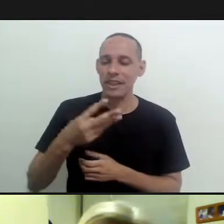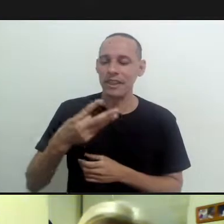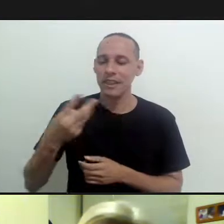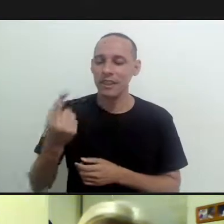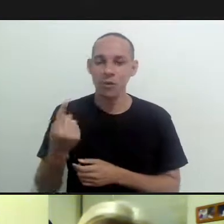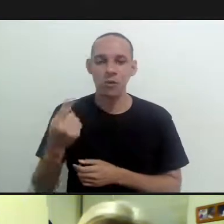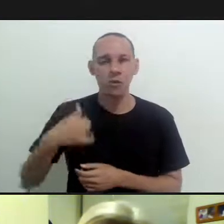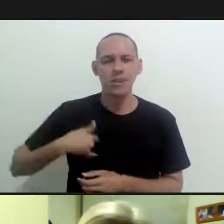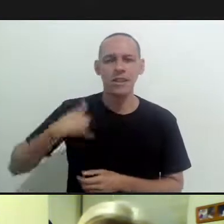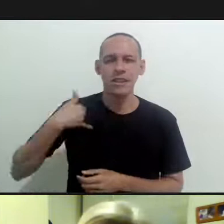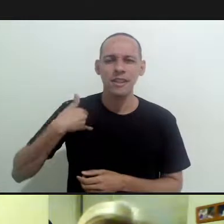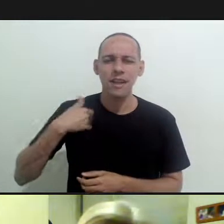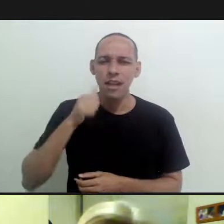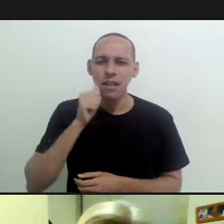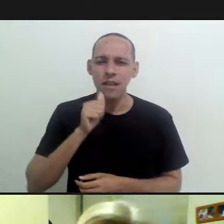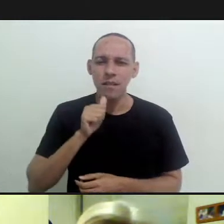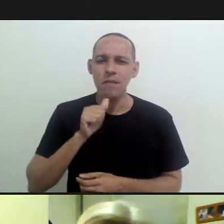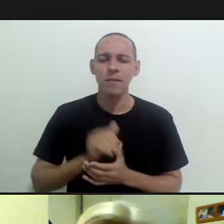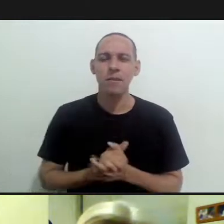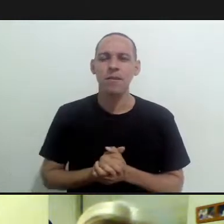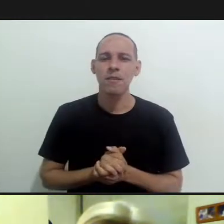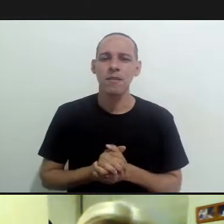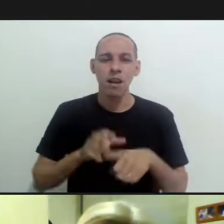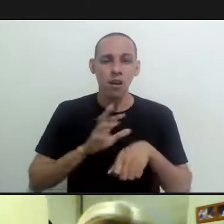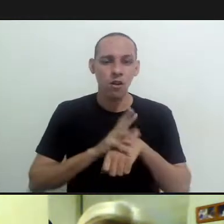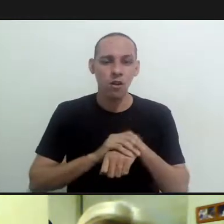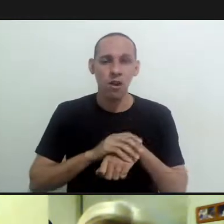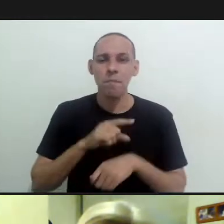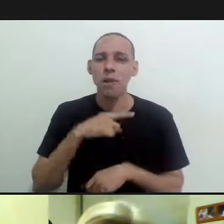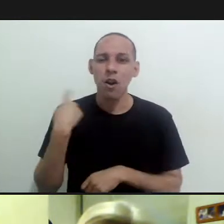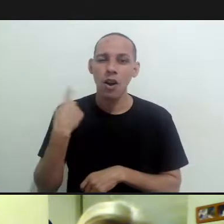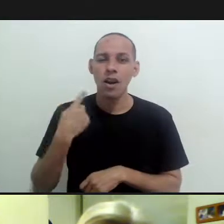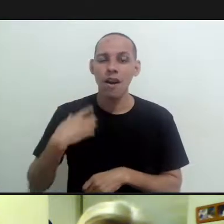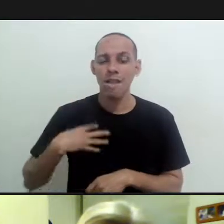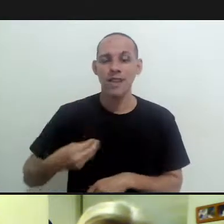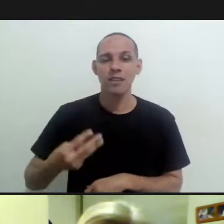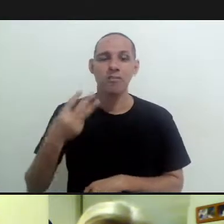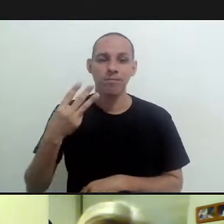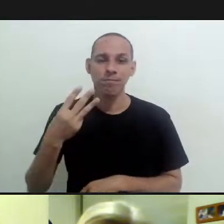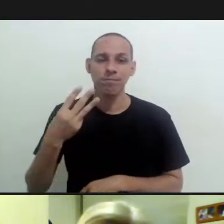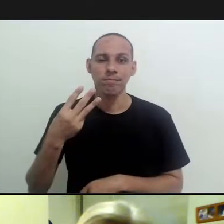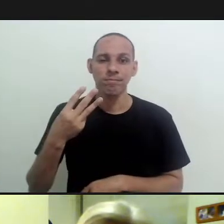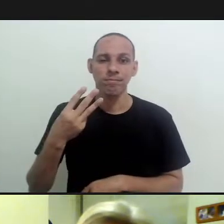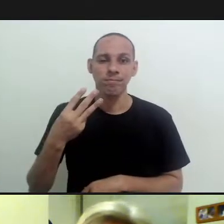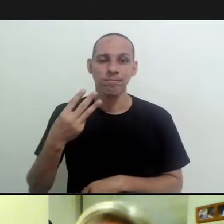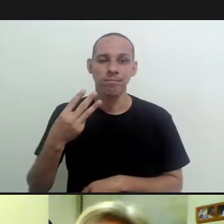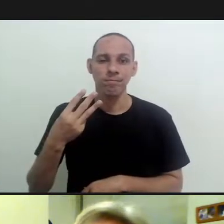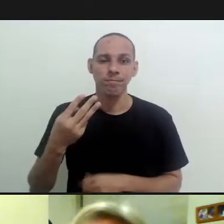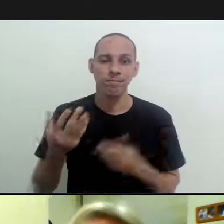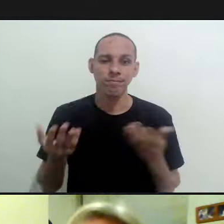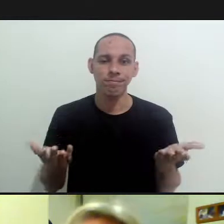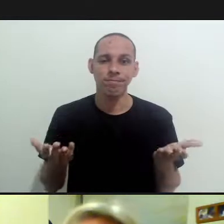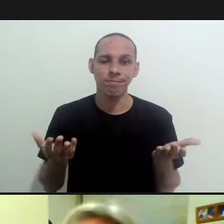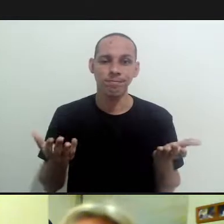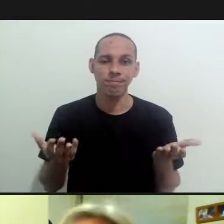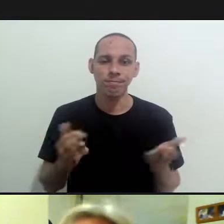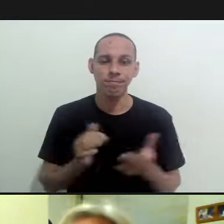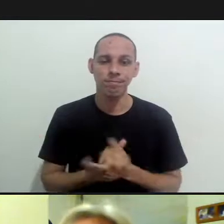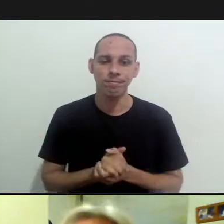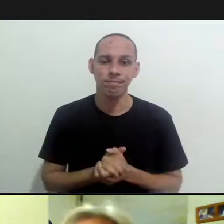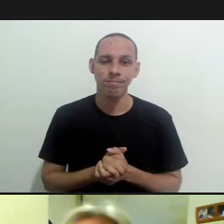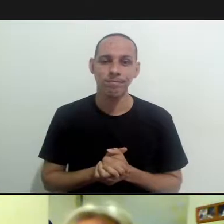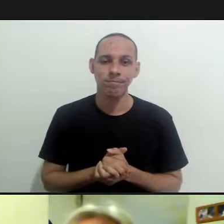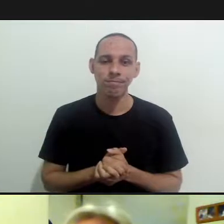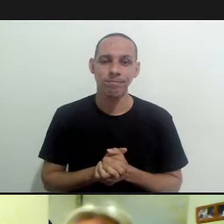human being florentina 31 years of age dies of chagas leaving three boys uh orphans